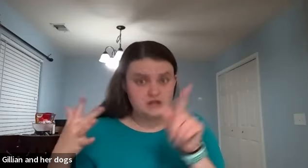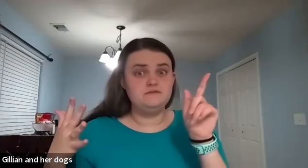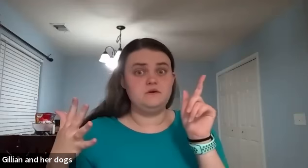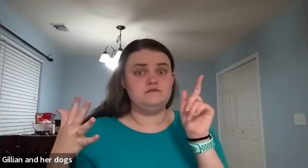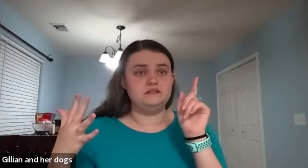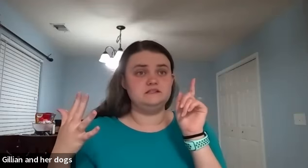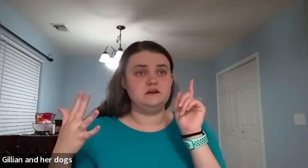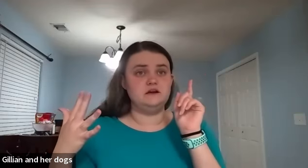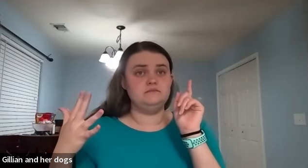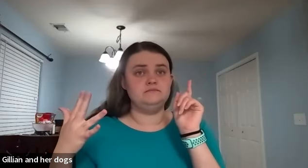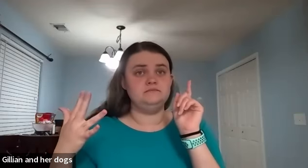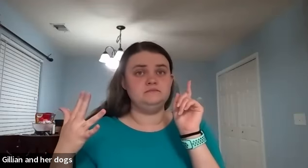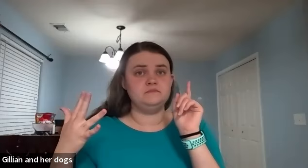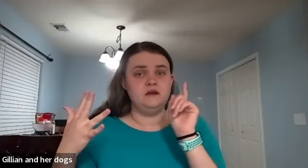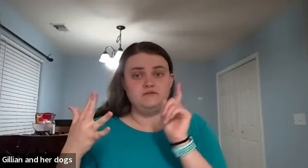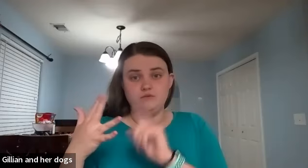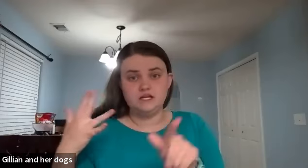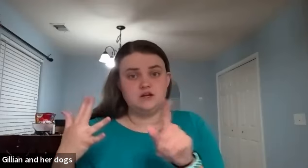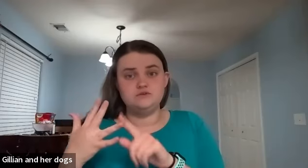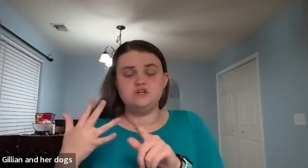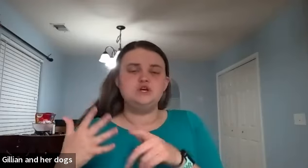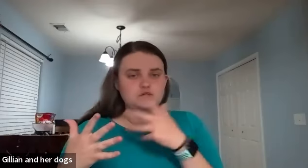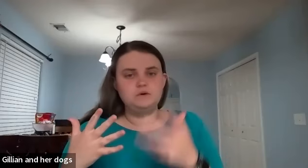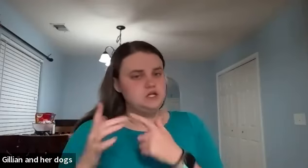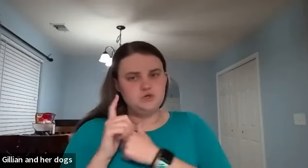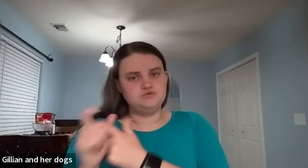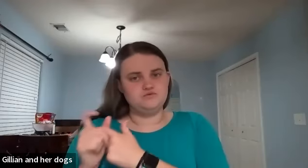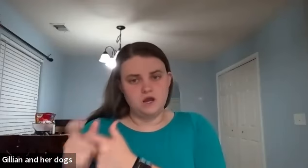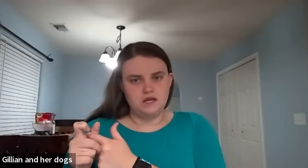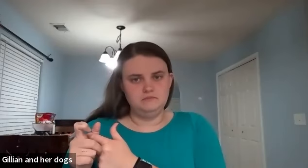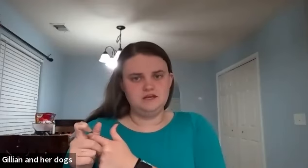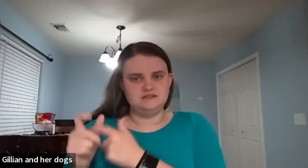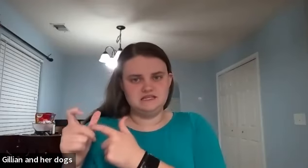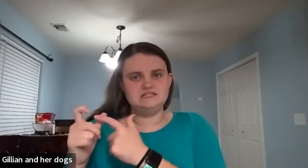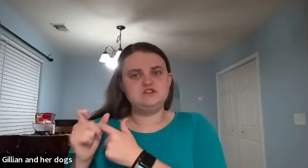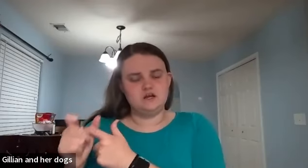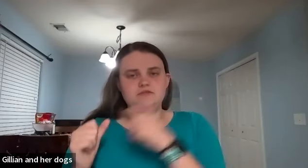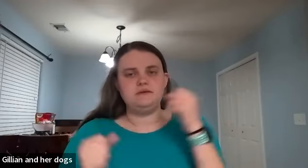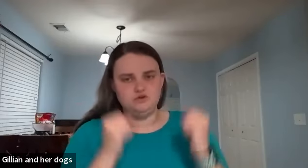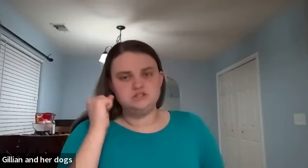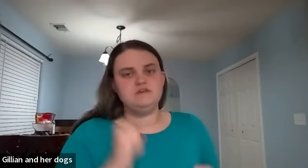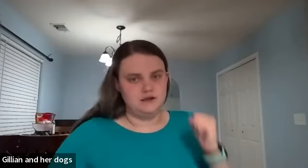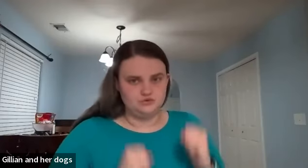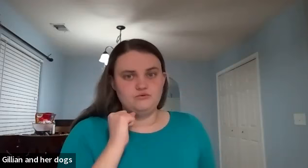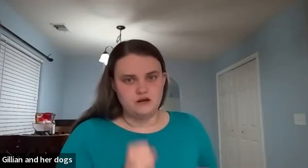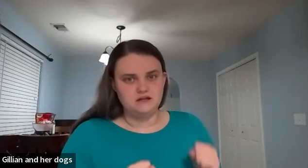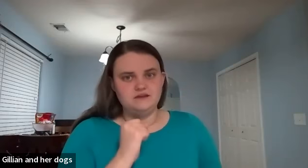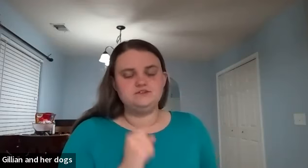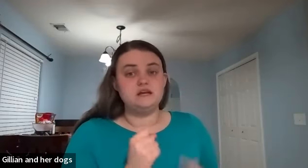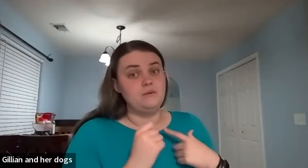running for office um i have a runny nose you wouldn't use run because this is talking about the emotion of actual running like if you said i